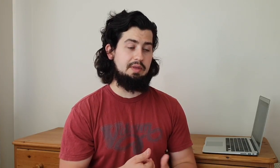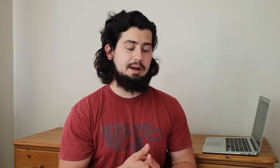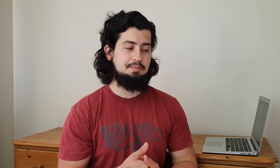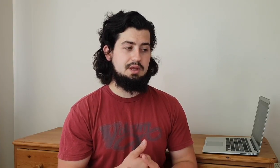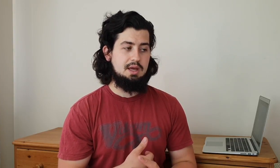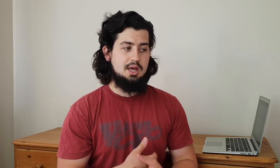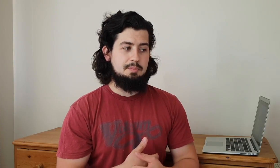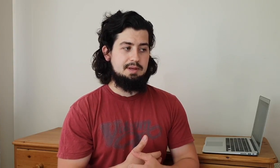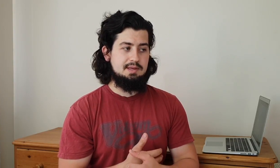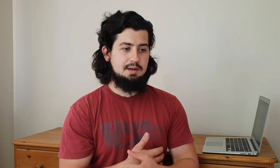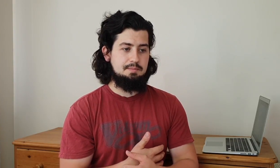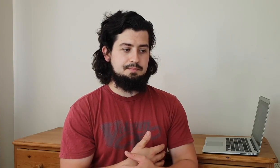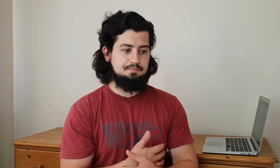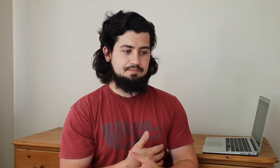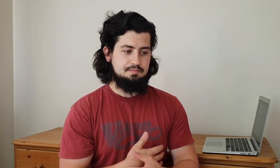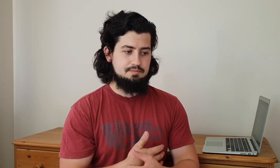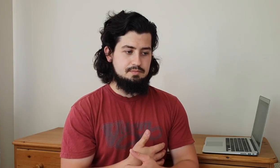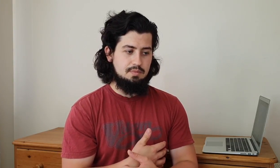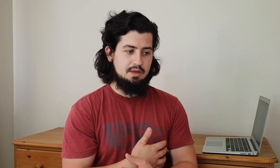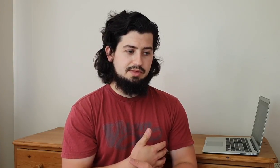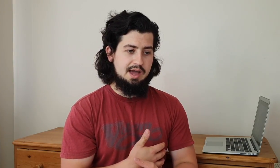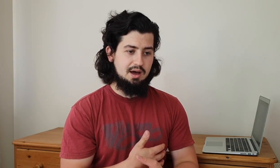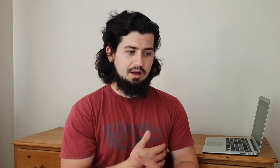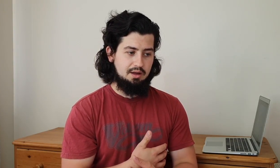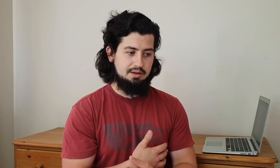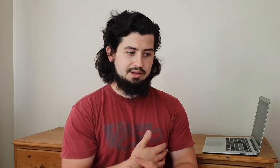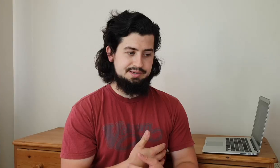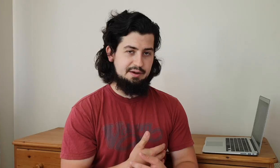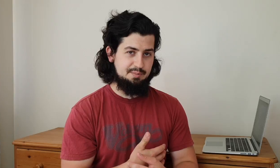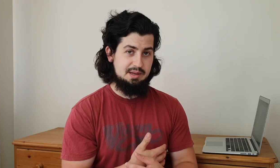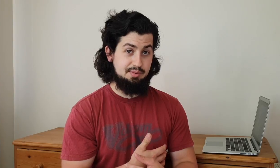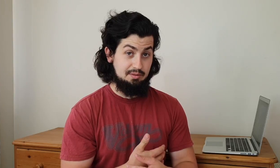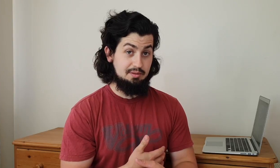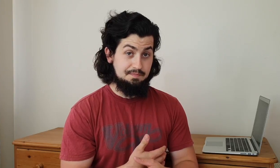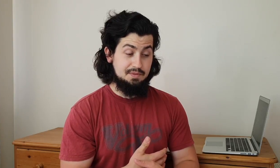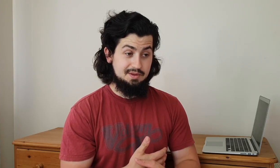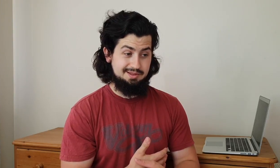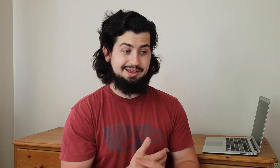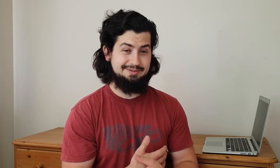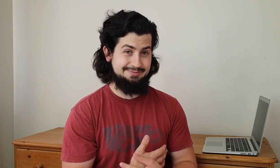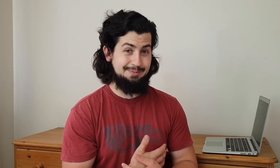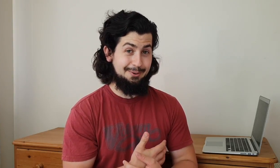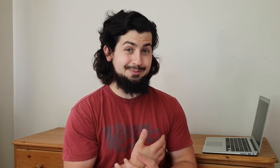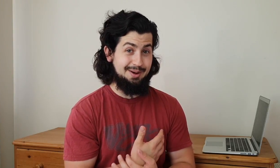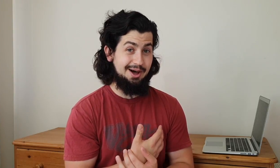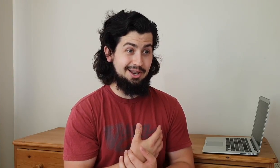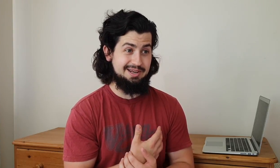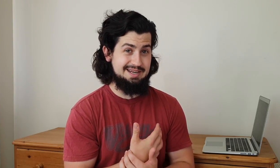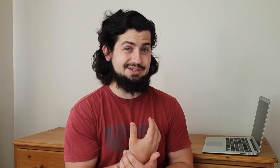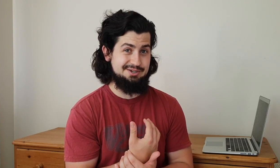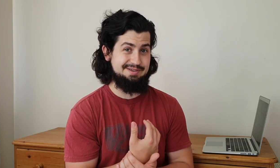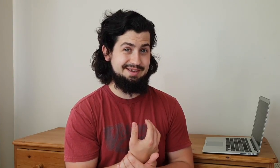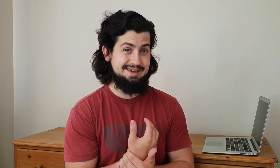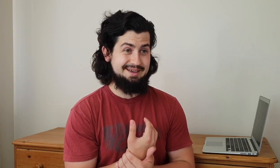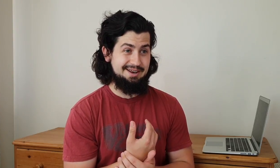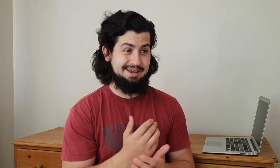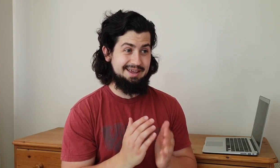that but um they are deaf people for the most part are like ninjas like